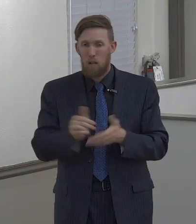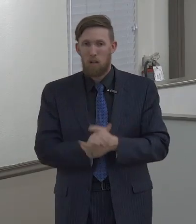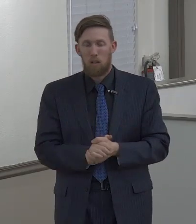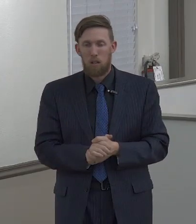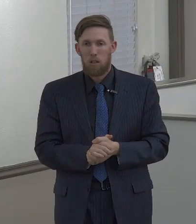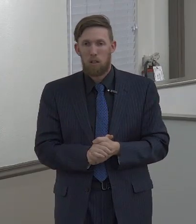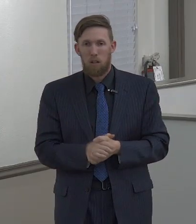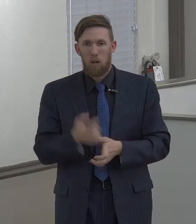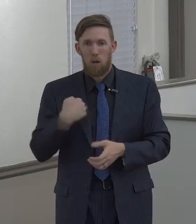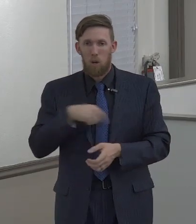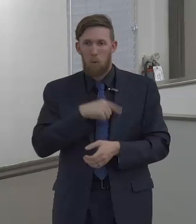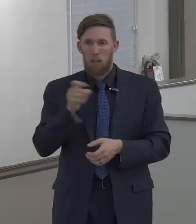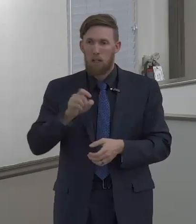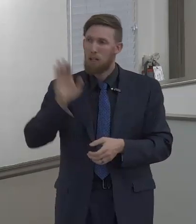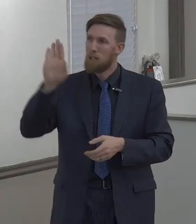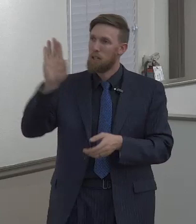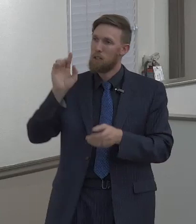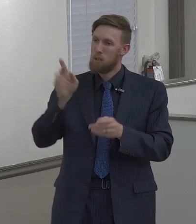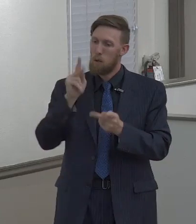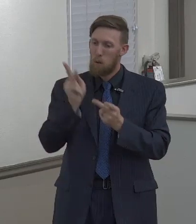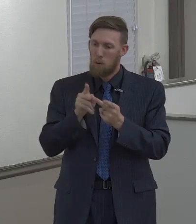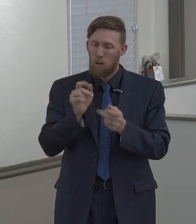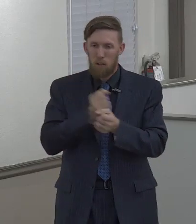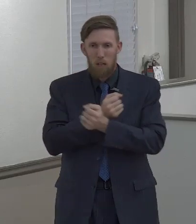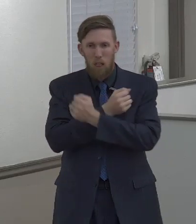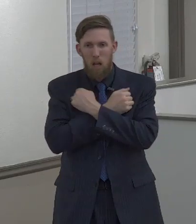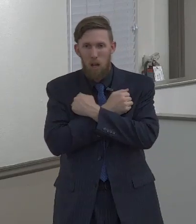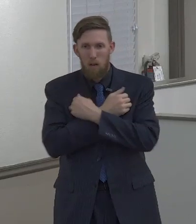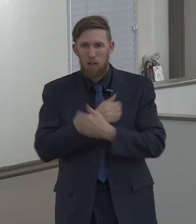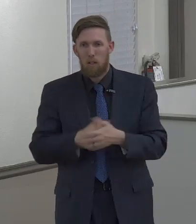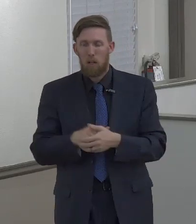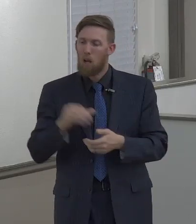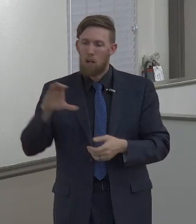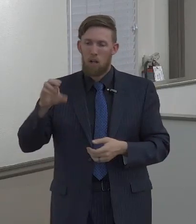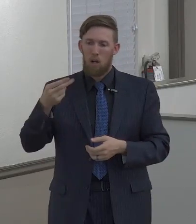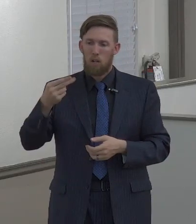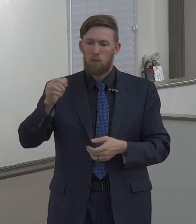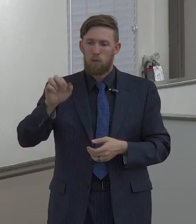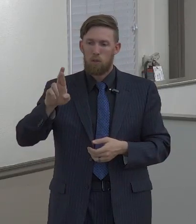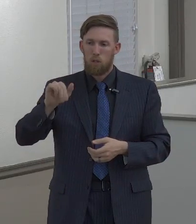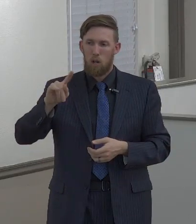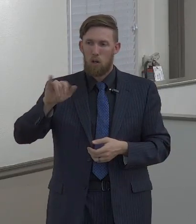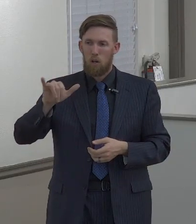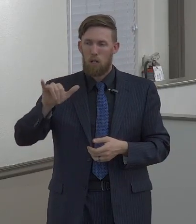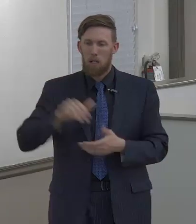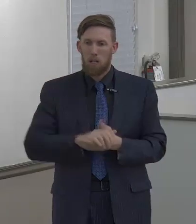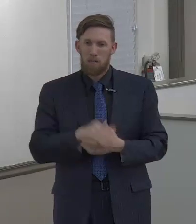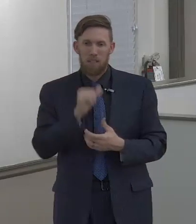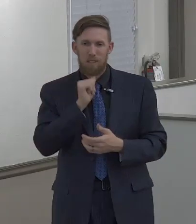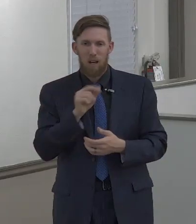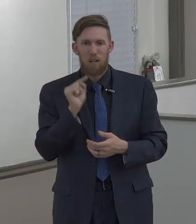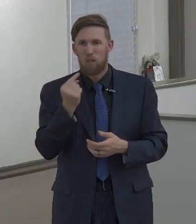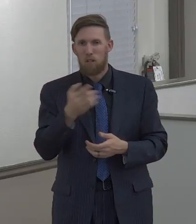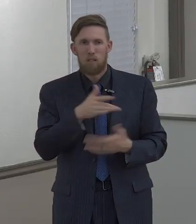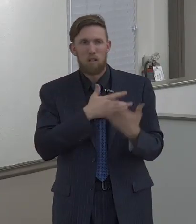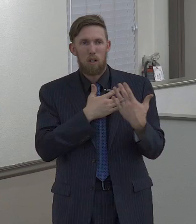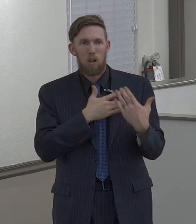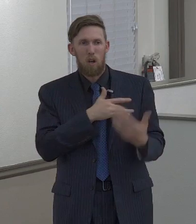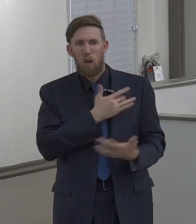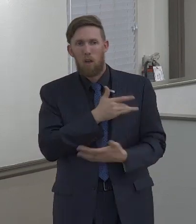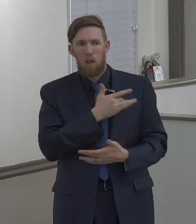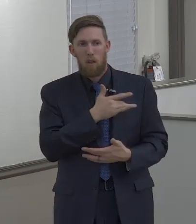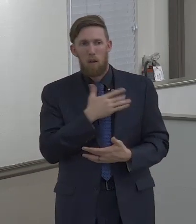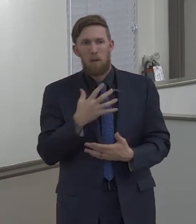crashing down and falling apart. Charity, of course, it's love, but it's not just love as a feeling.